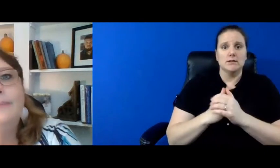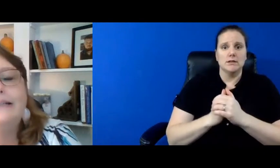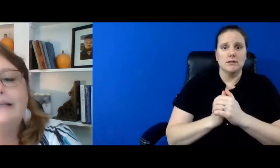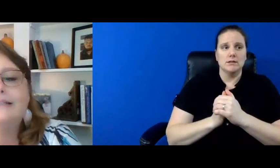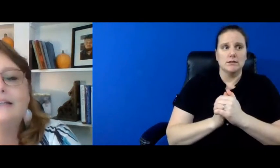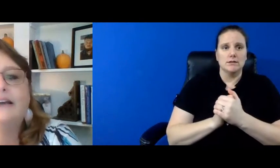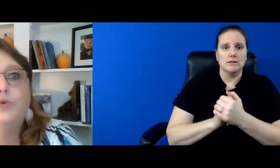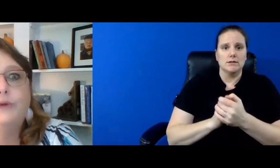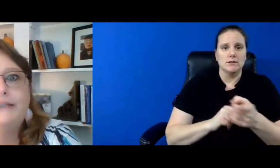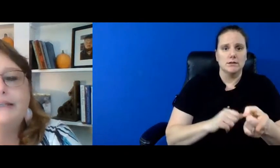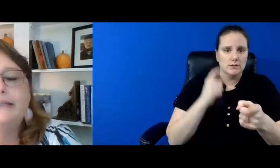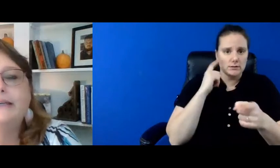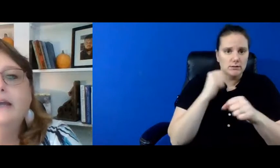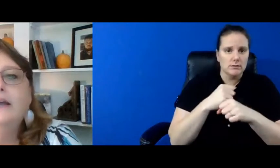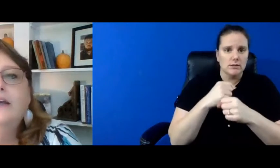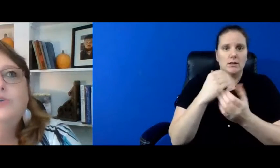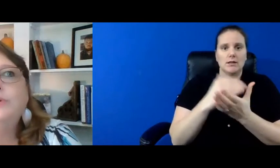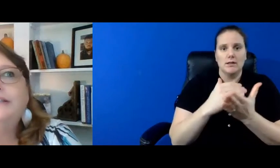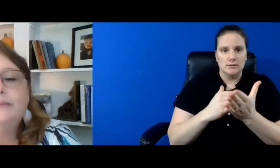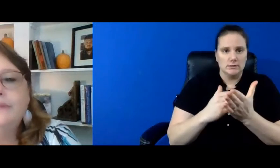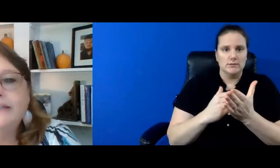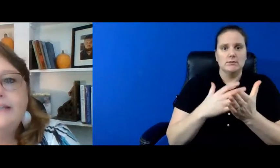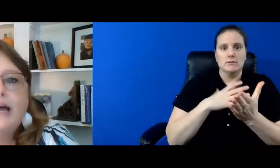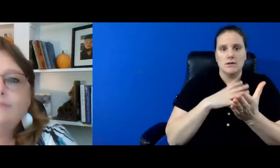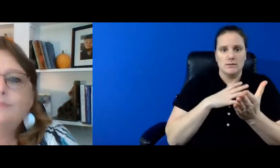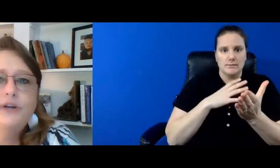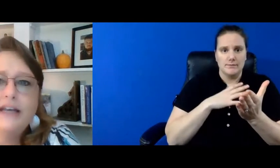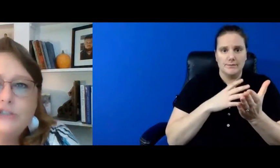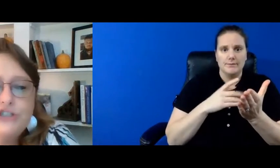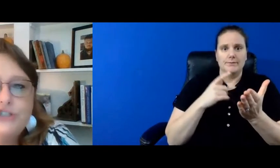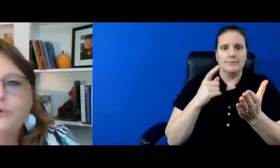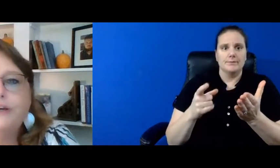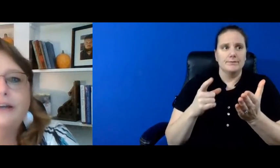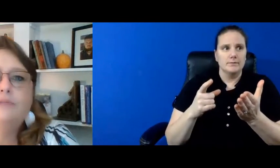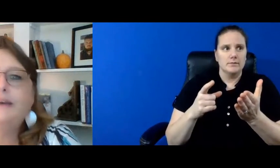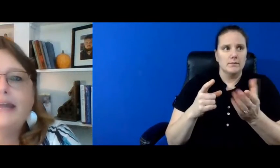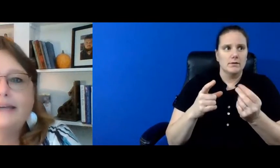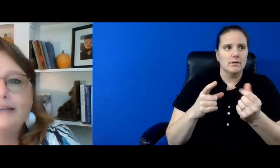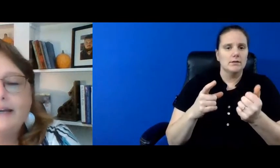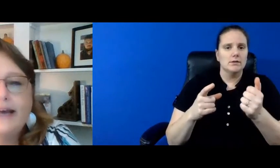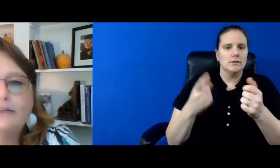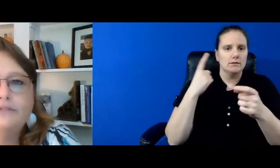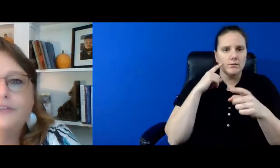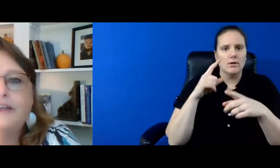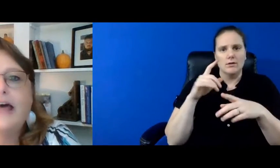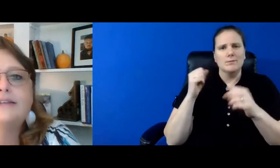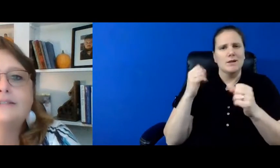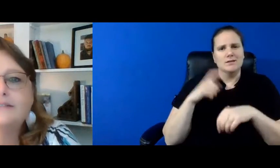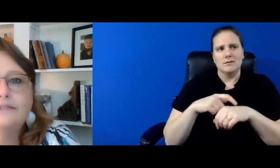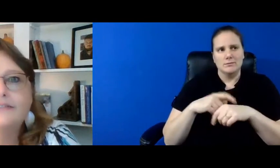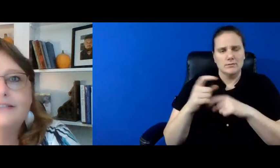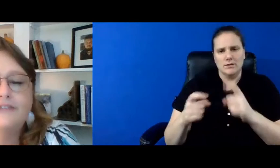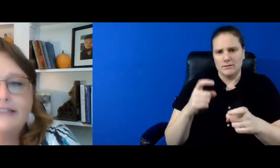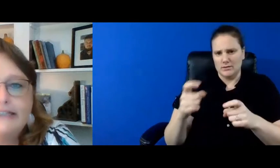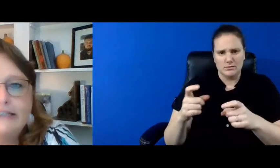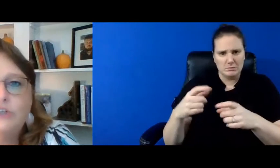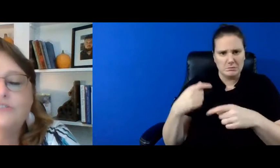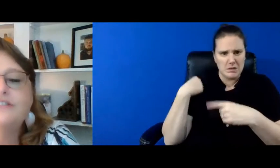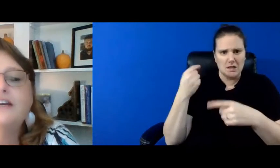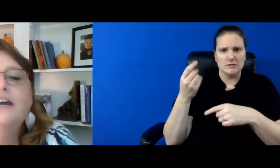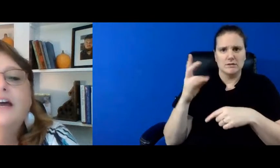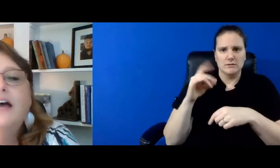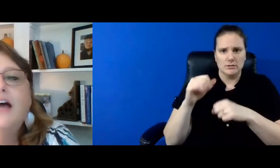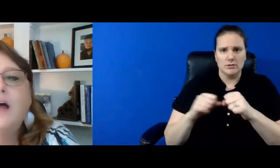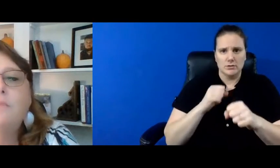i did i made a list and i've tweaked it and tweaked it a million times and put ages to it and have been handing it out for the last 17